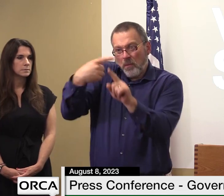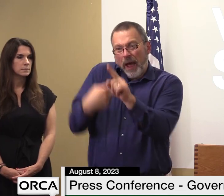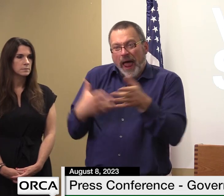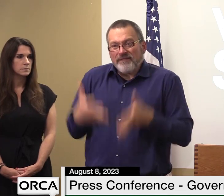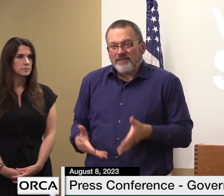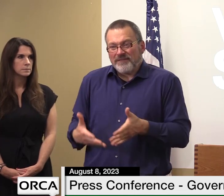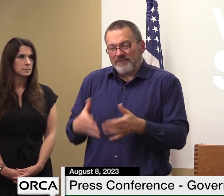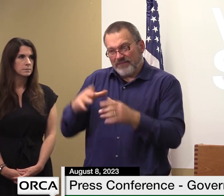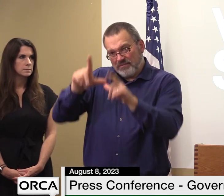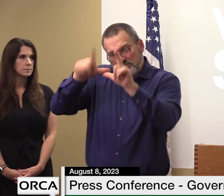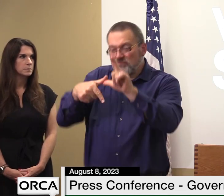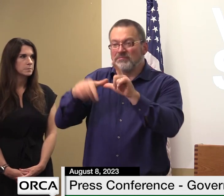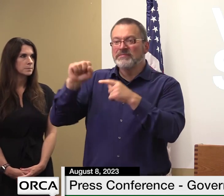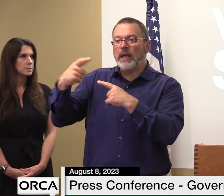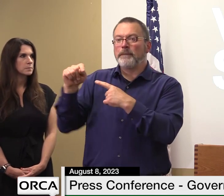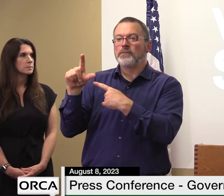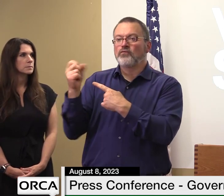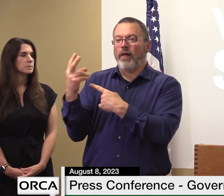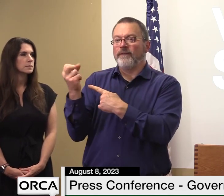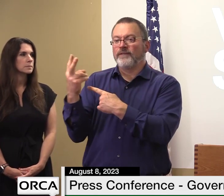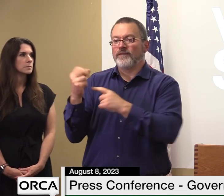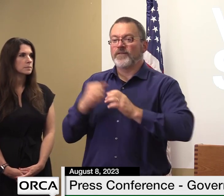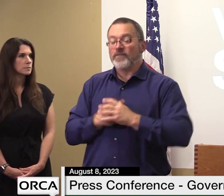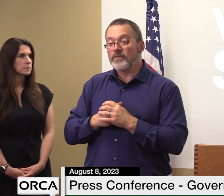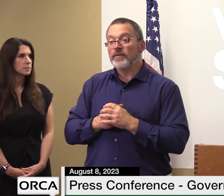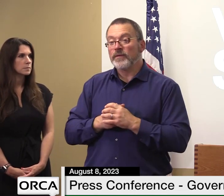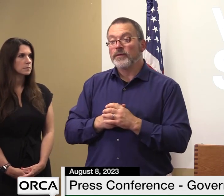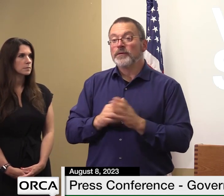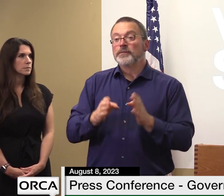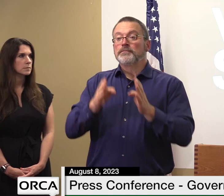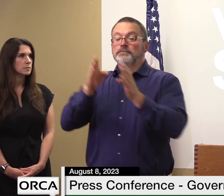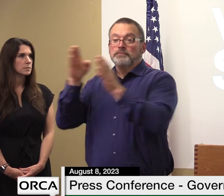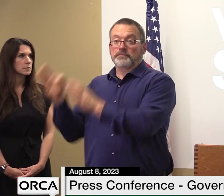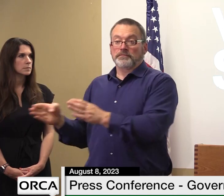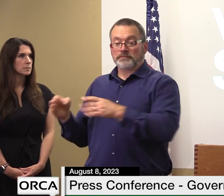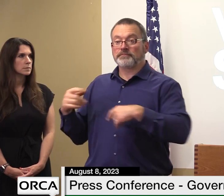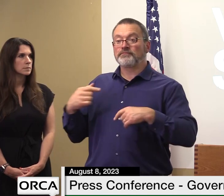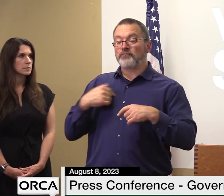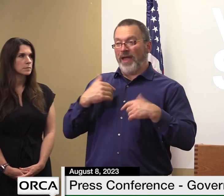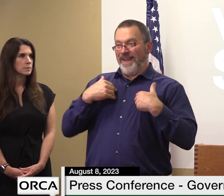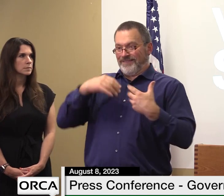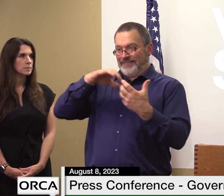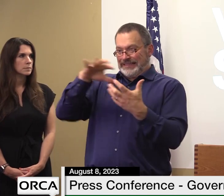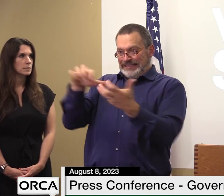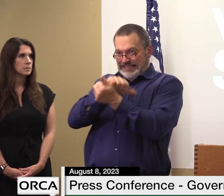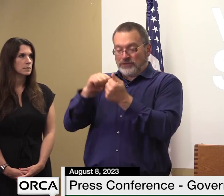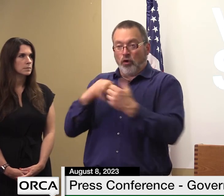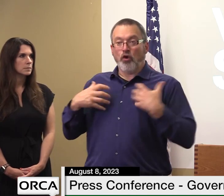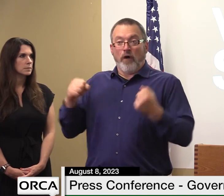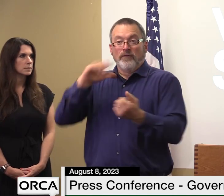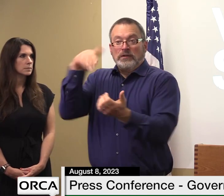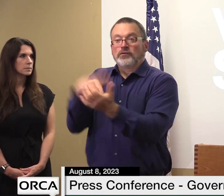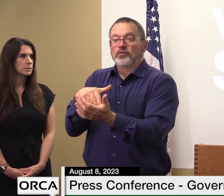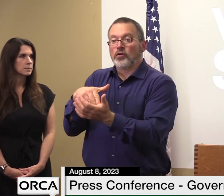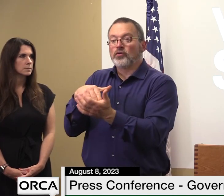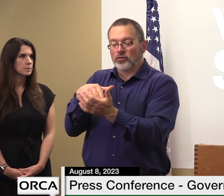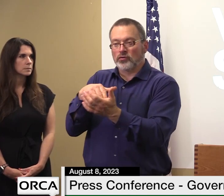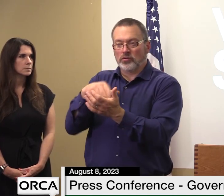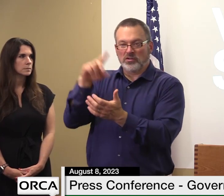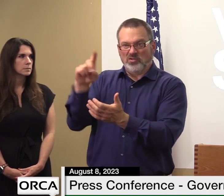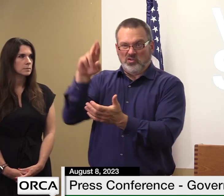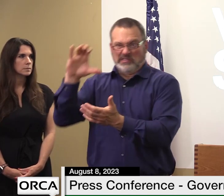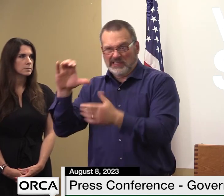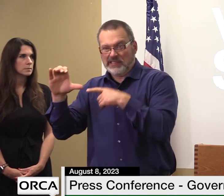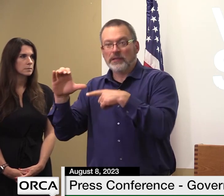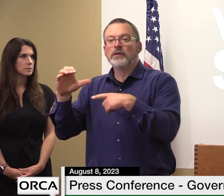to the five disaster recovery centers already open in berry barton bruntland springfield and waterbury we're opening